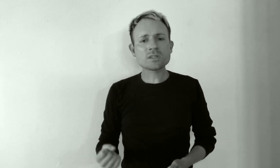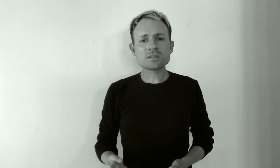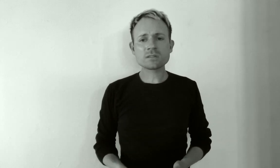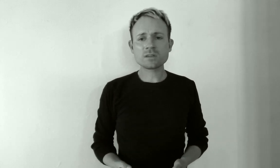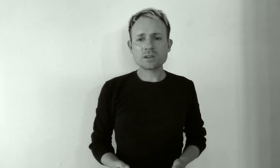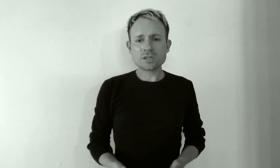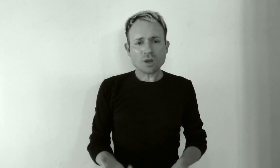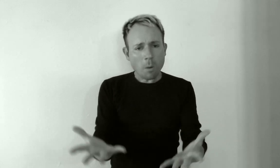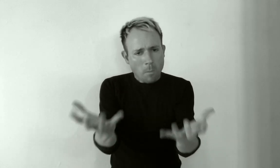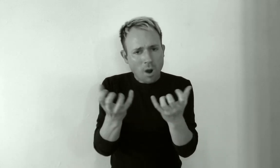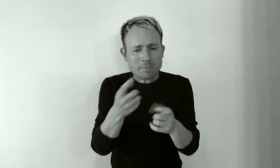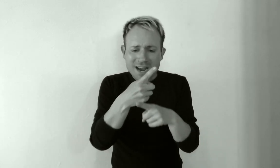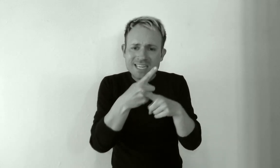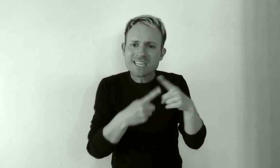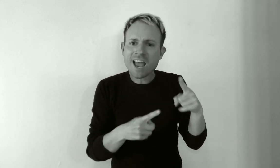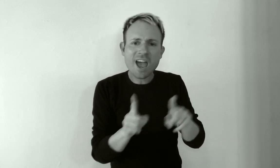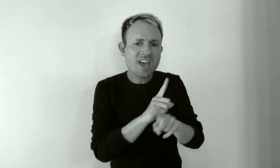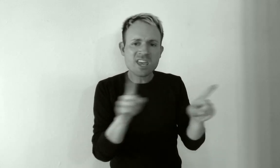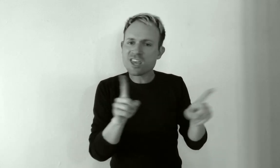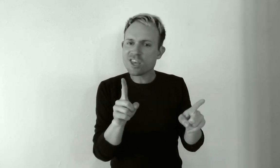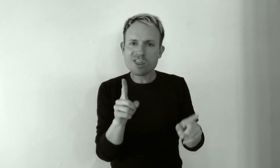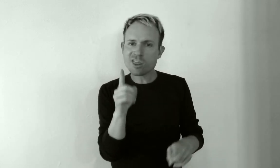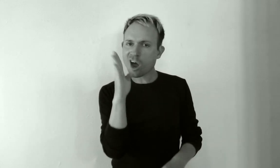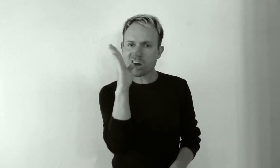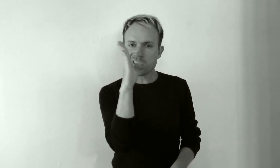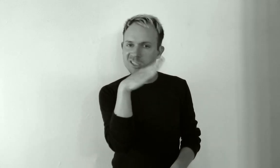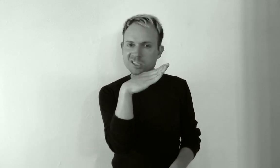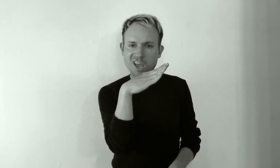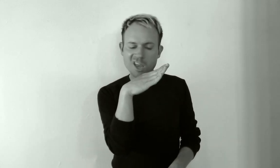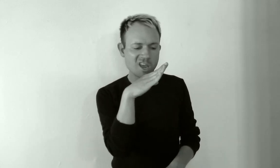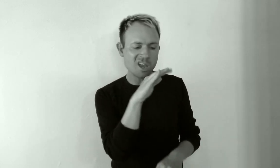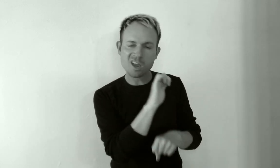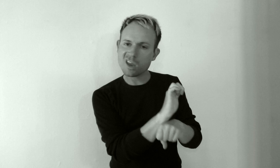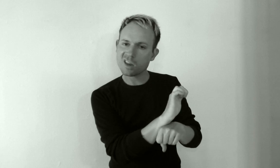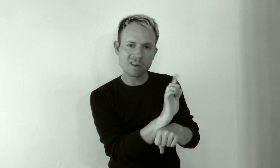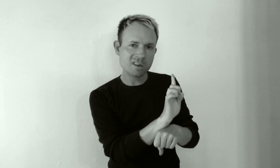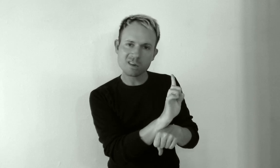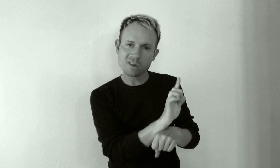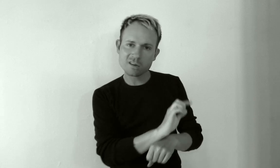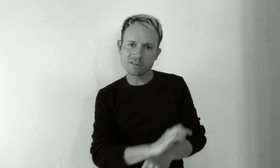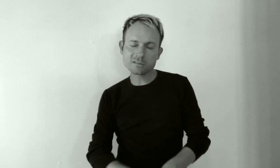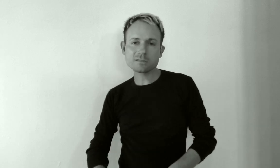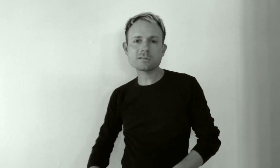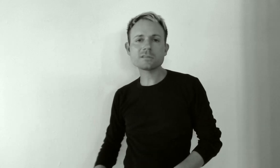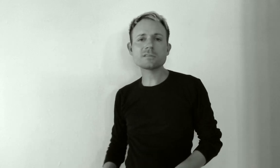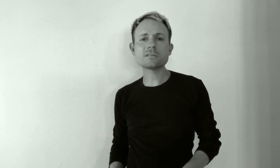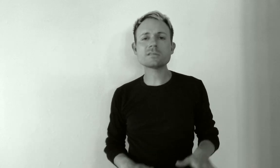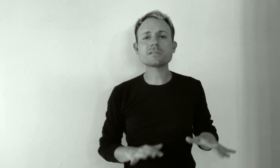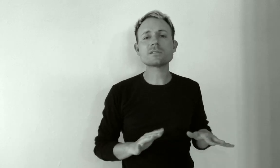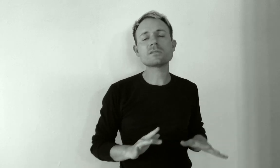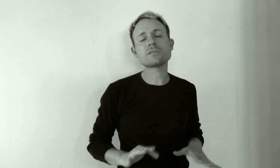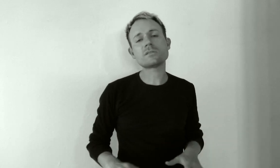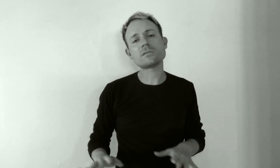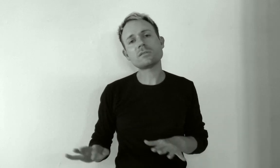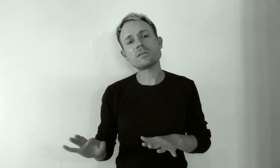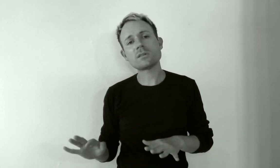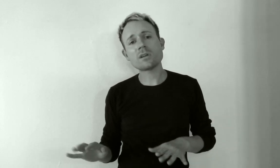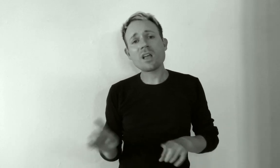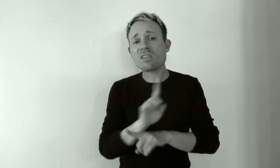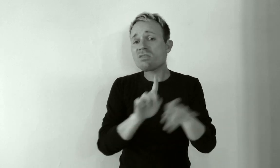To what my share is not a sin There's not